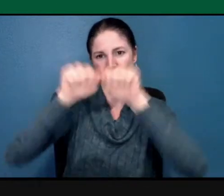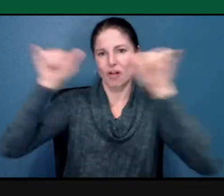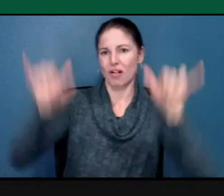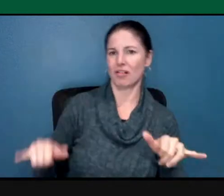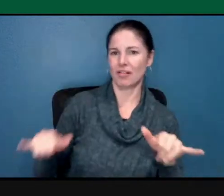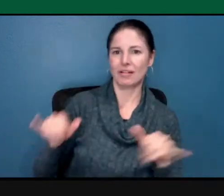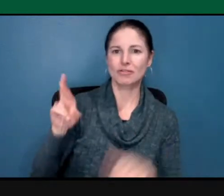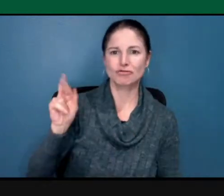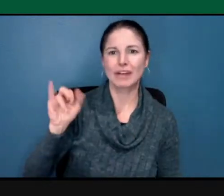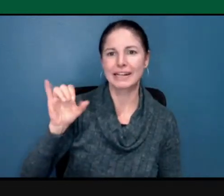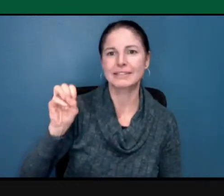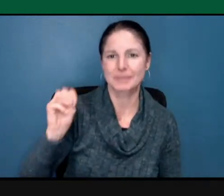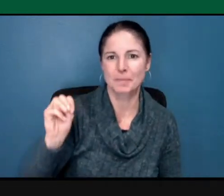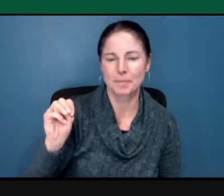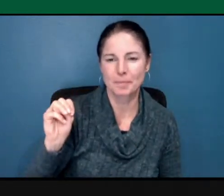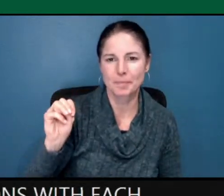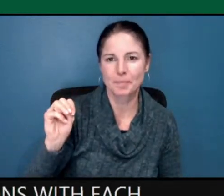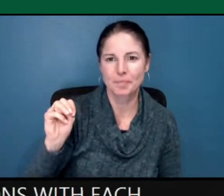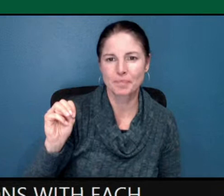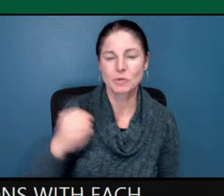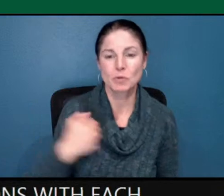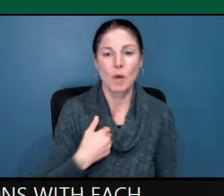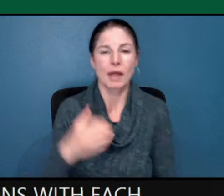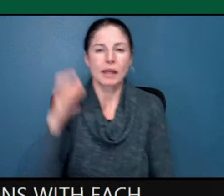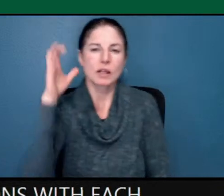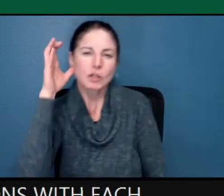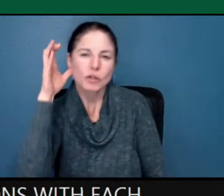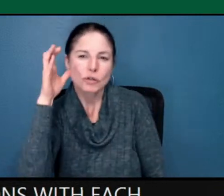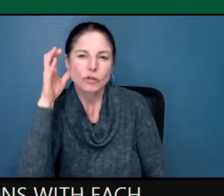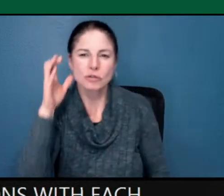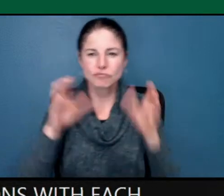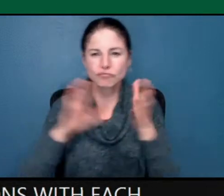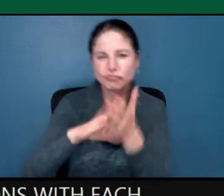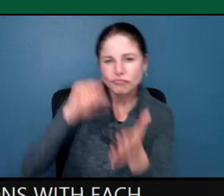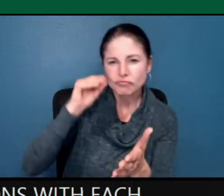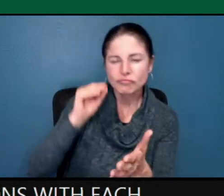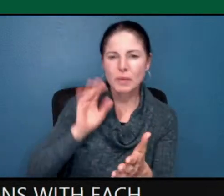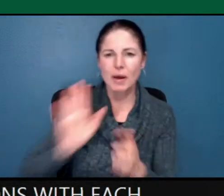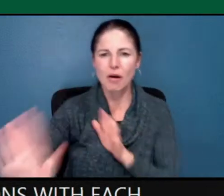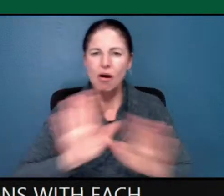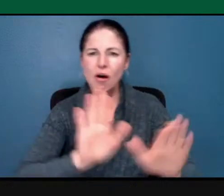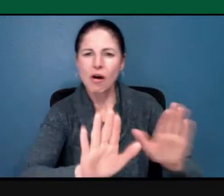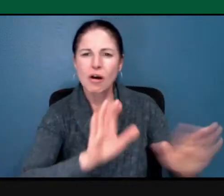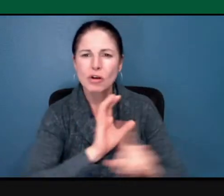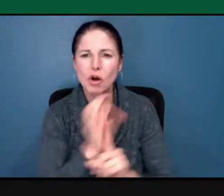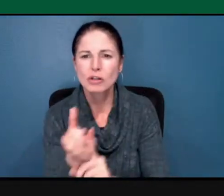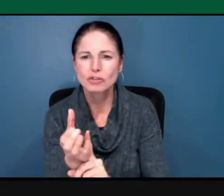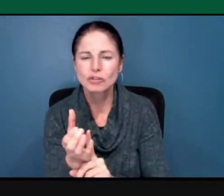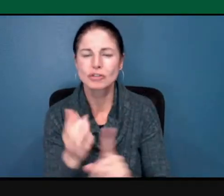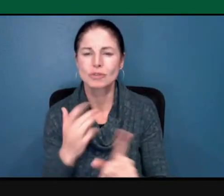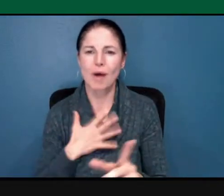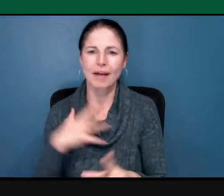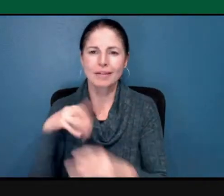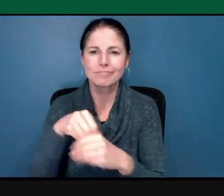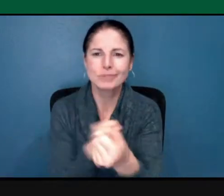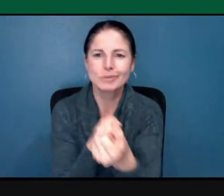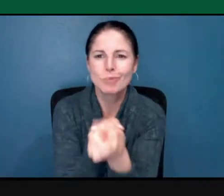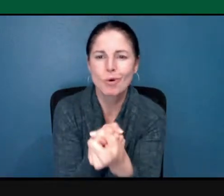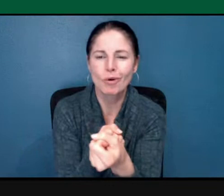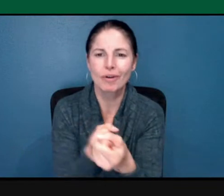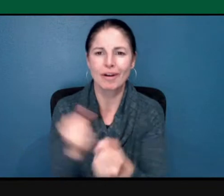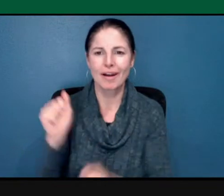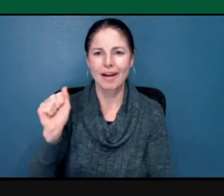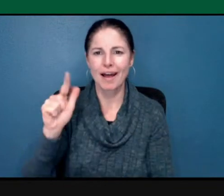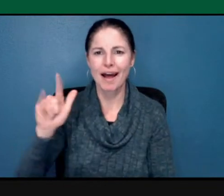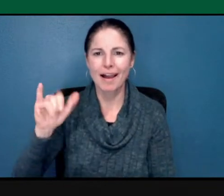about the cultures of other people so I can be more supportive and be allies to them and vice versa. But we're